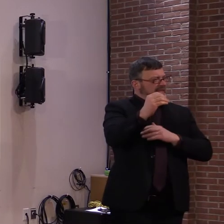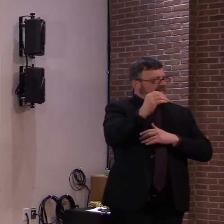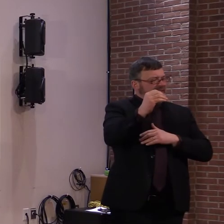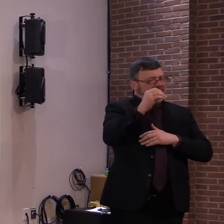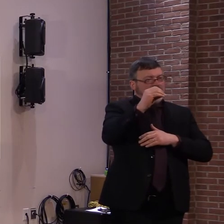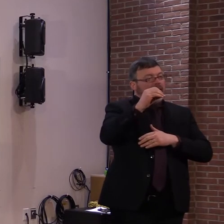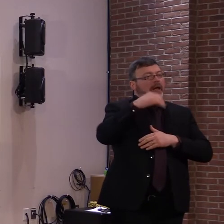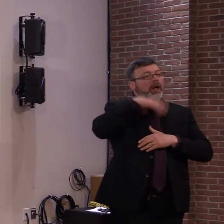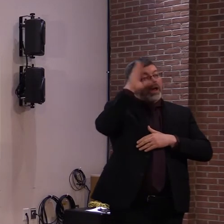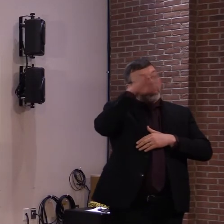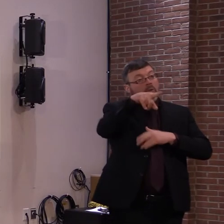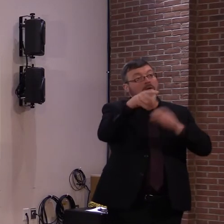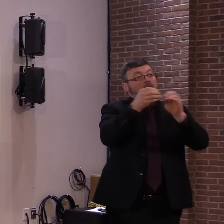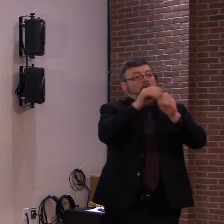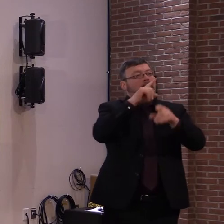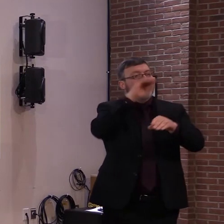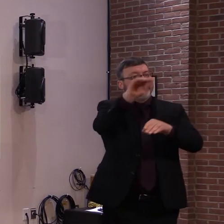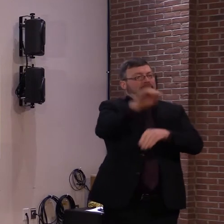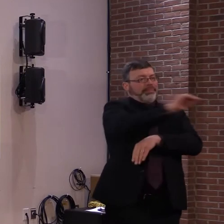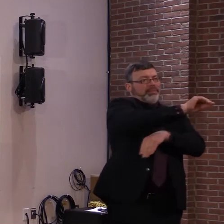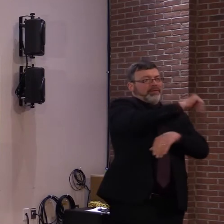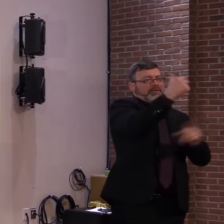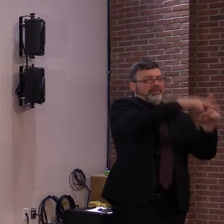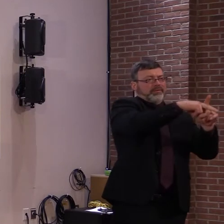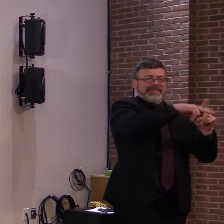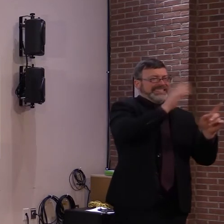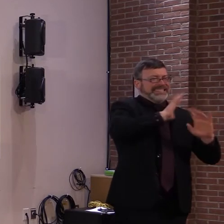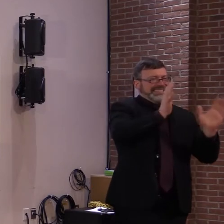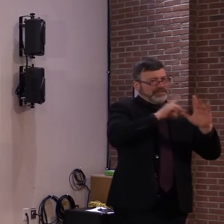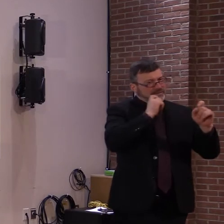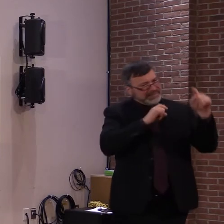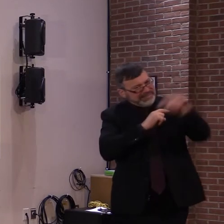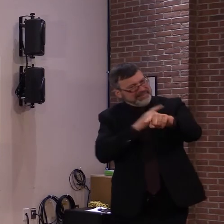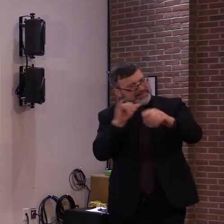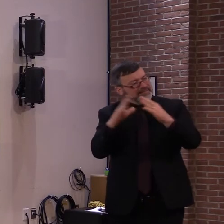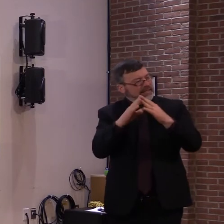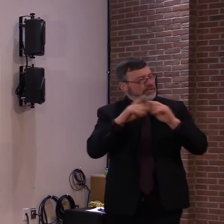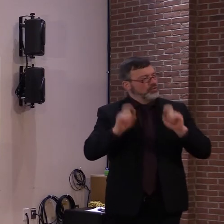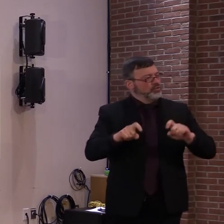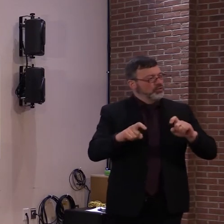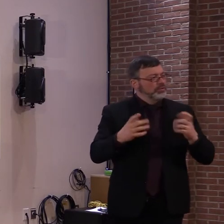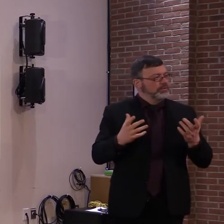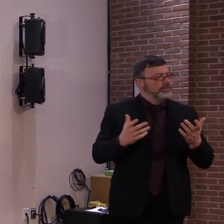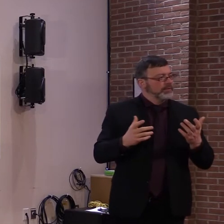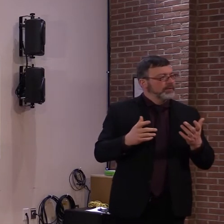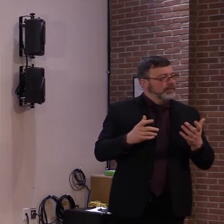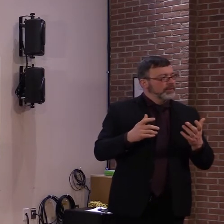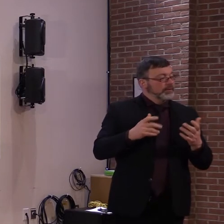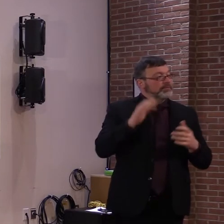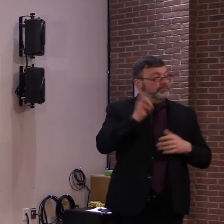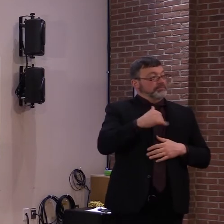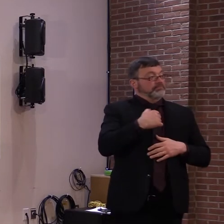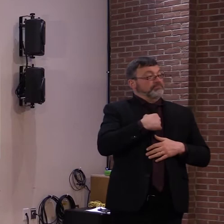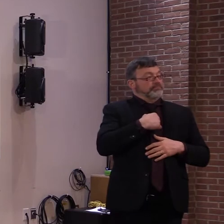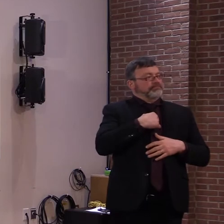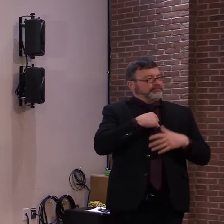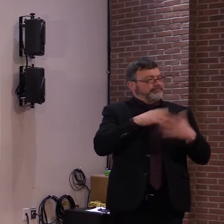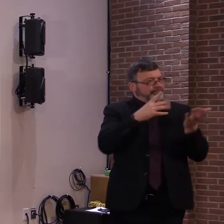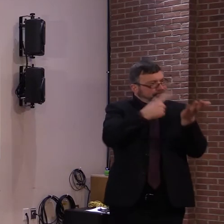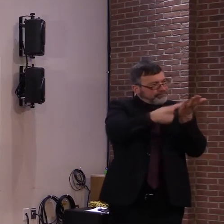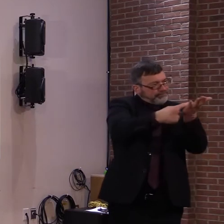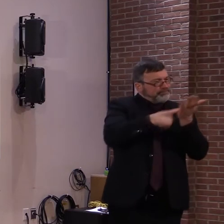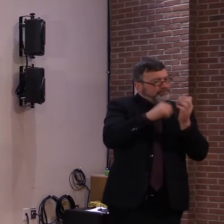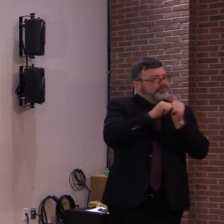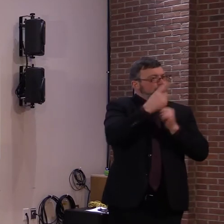with other towns. And it seems like they're falling through the cracks because I talked to one select board member who said this is really frustrating. It's hard to tell people that